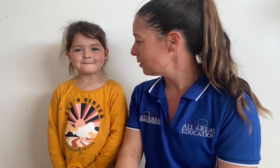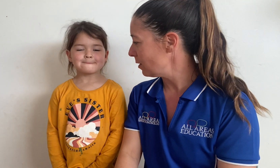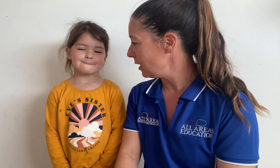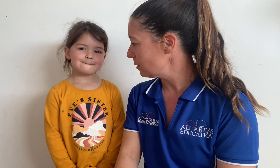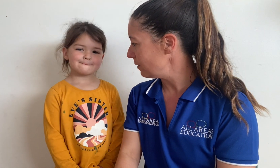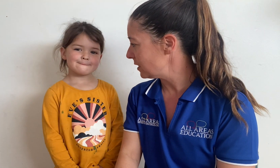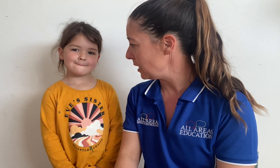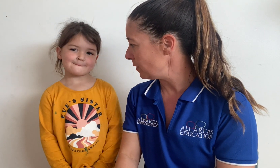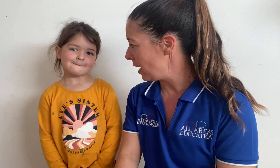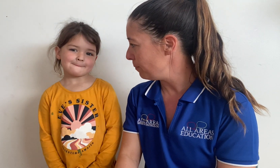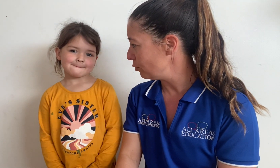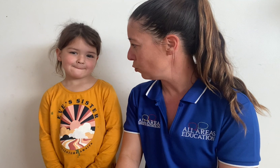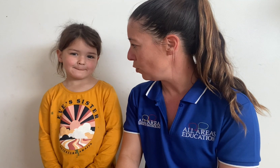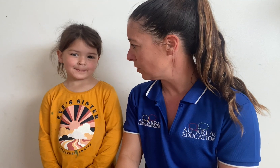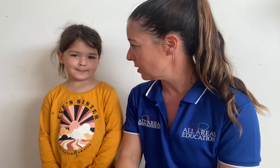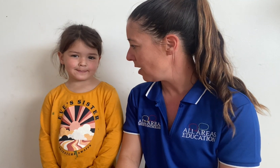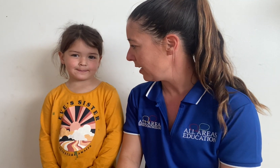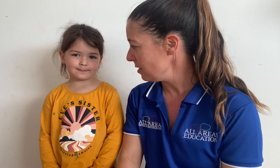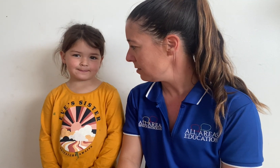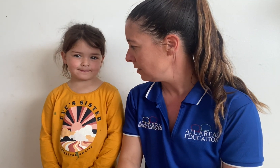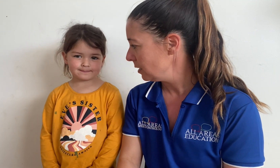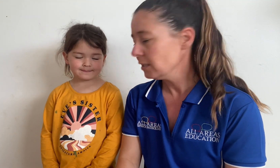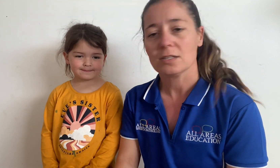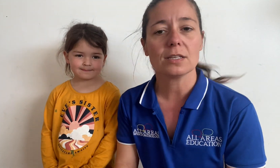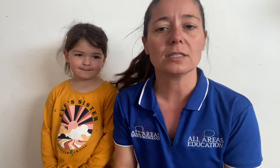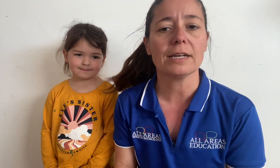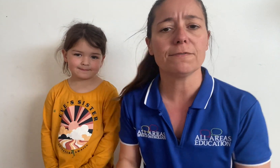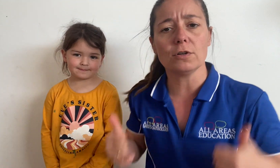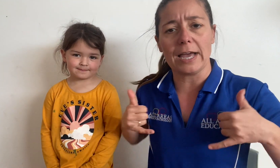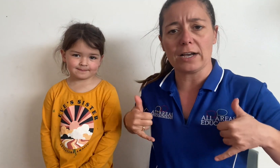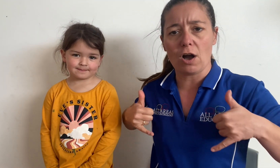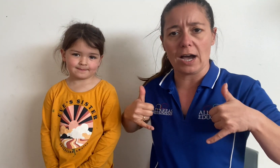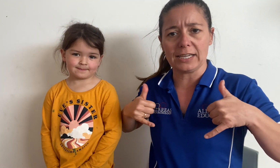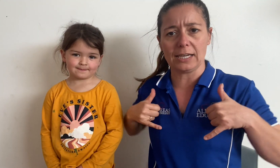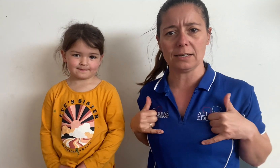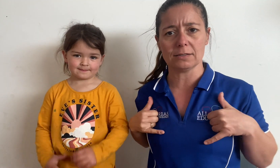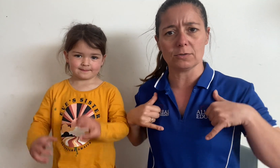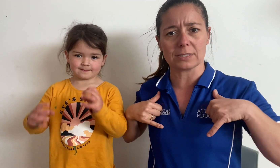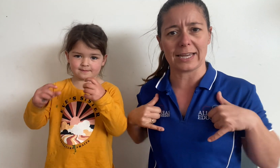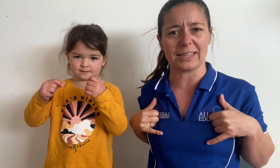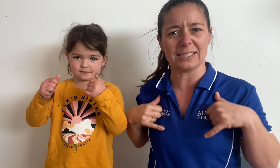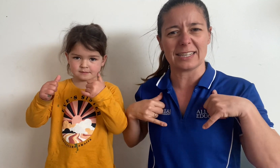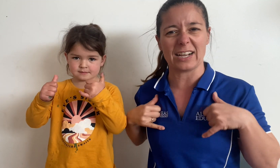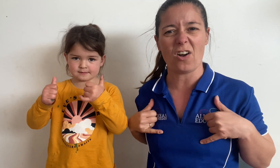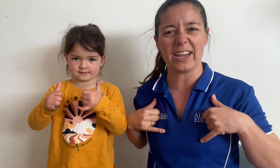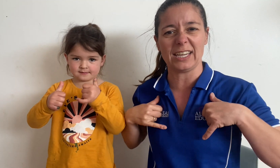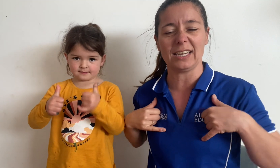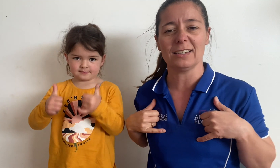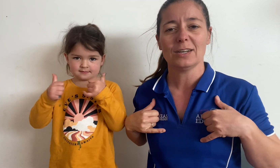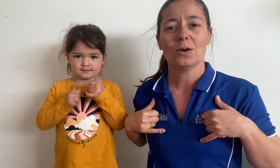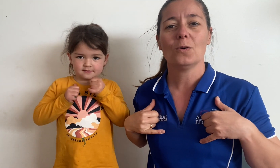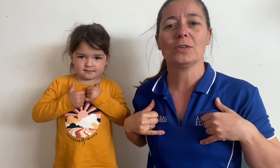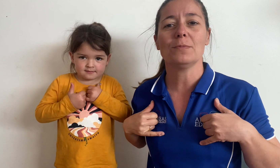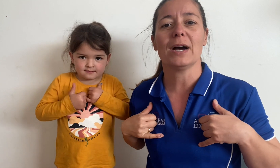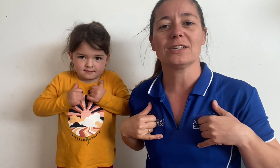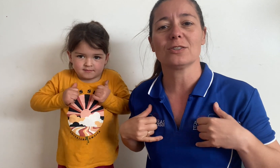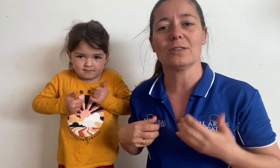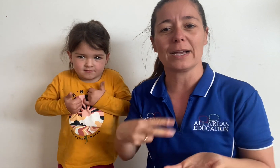sort of things we've seen on our bushwalks kaya so the sign for like hiking looks like this like hiking or you might do like